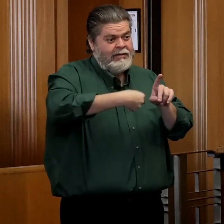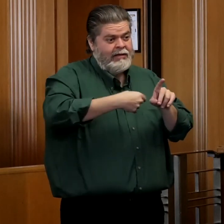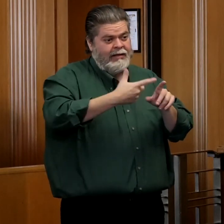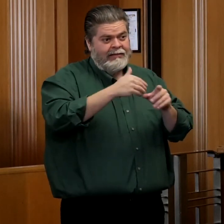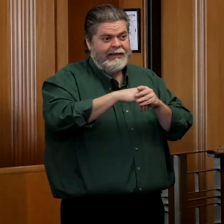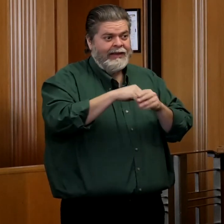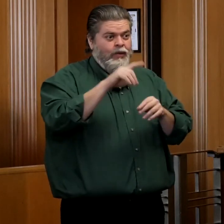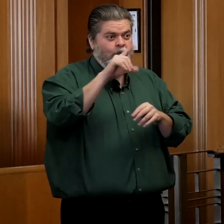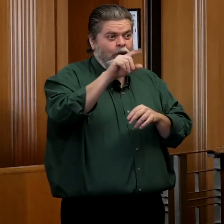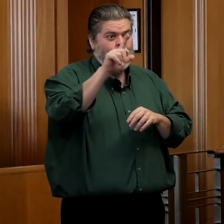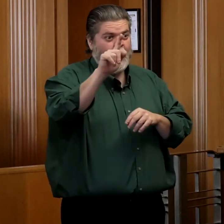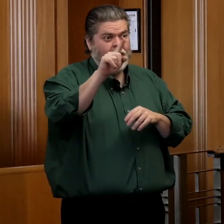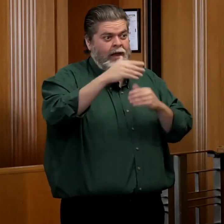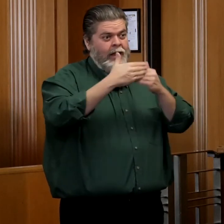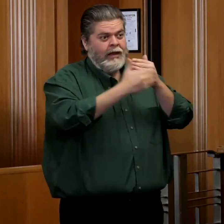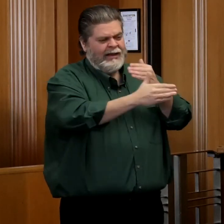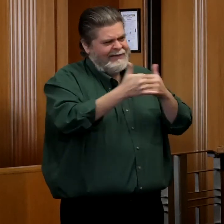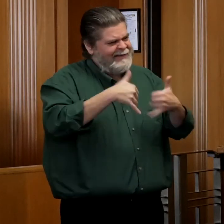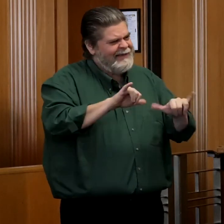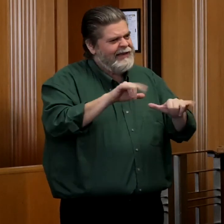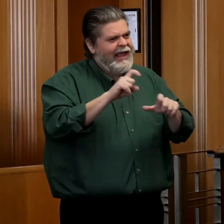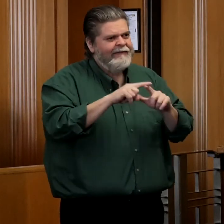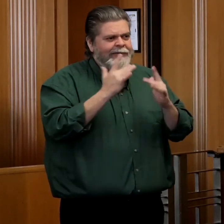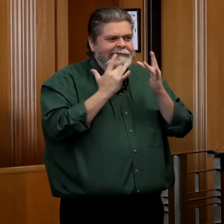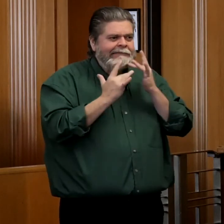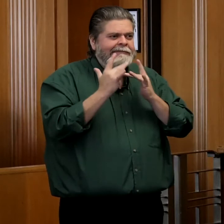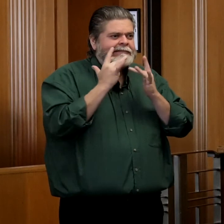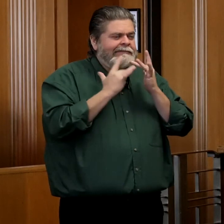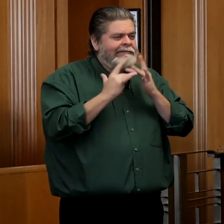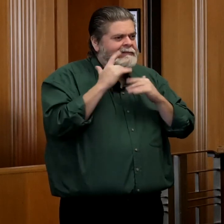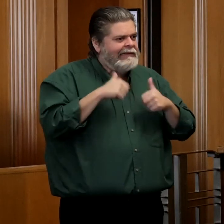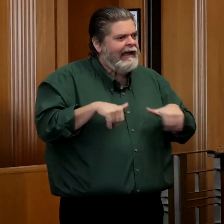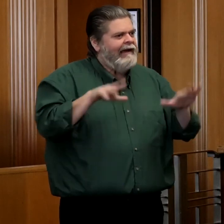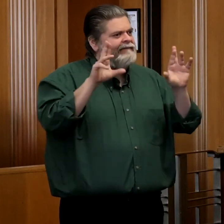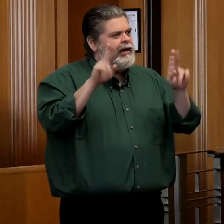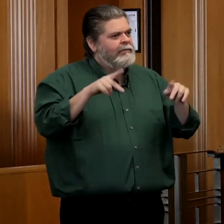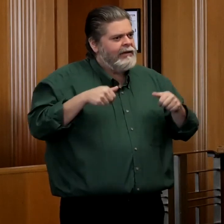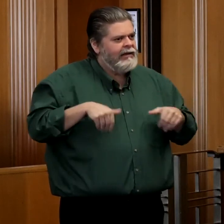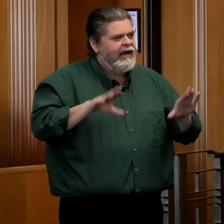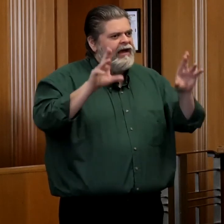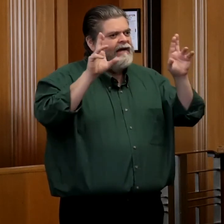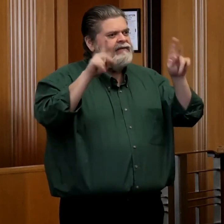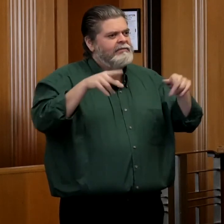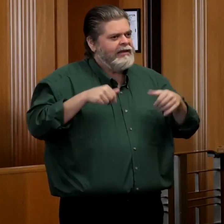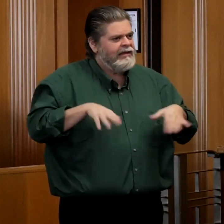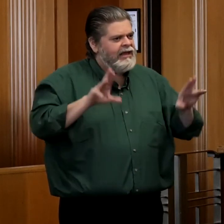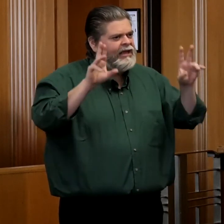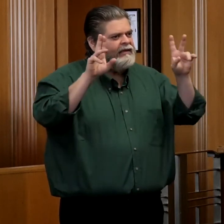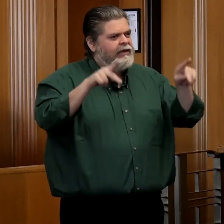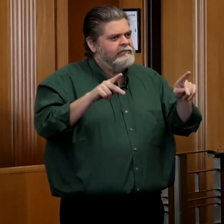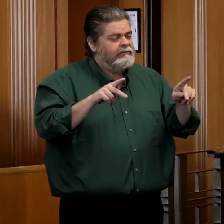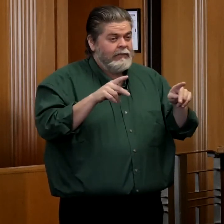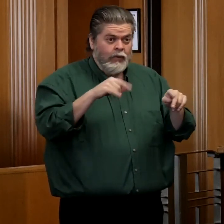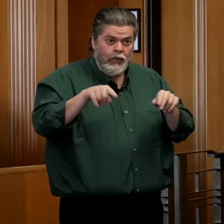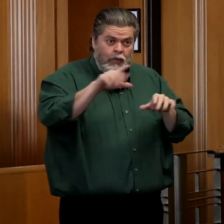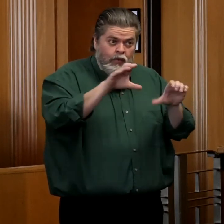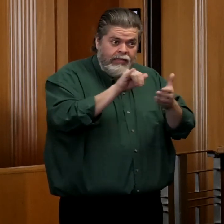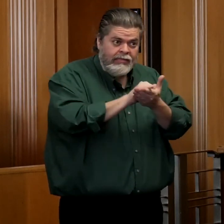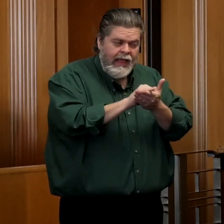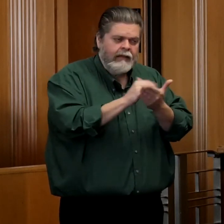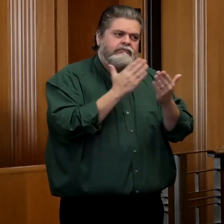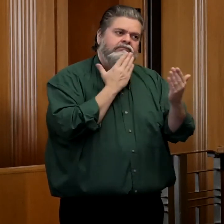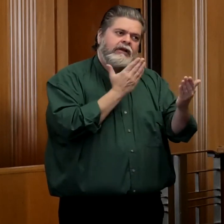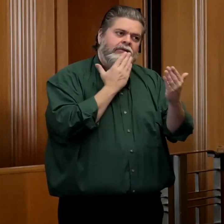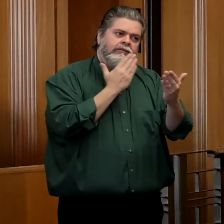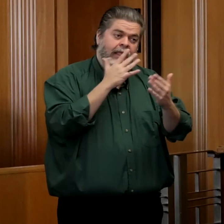So, for all of your efforts, for everything you're doing, for all of the sacrifices you're making, thank you, it is